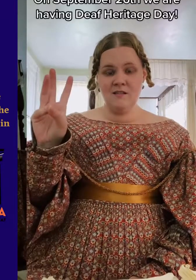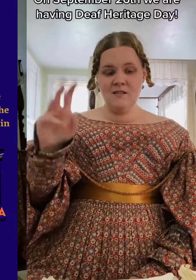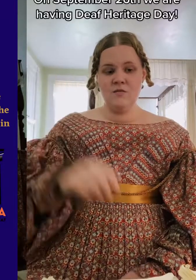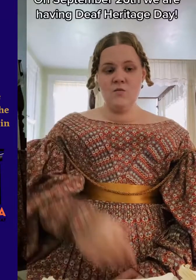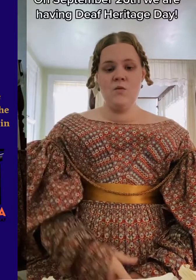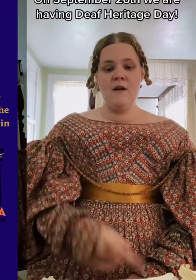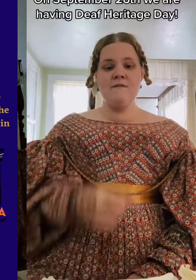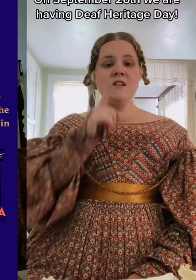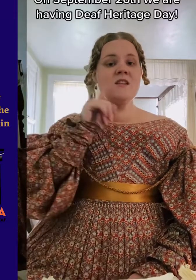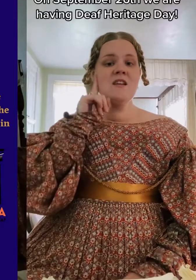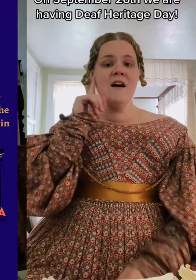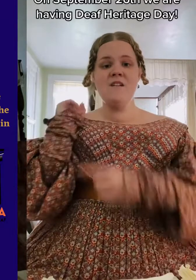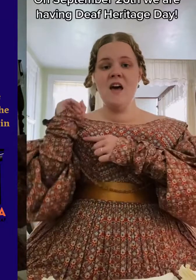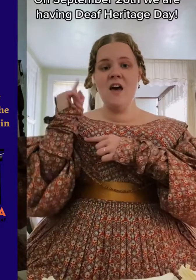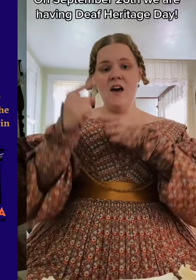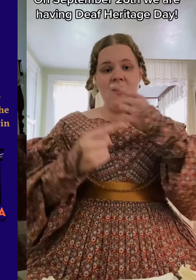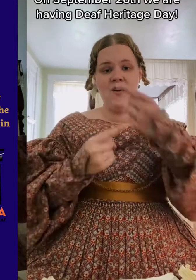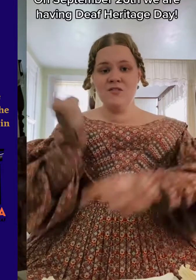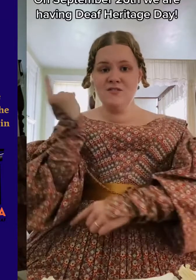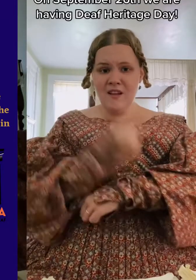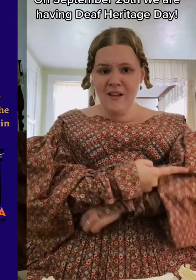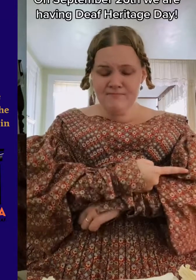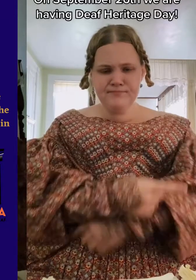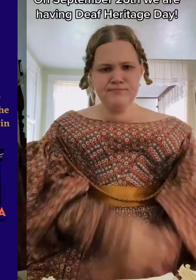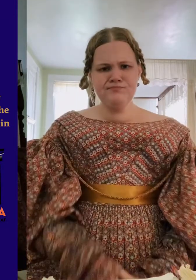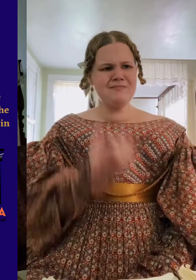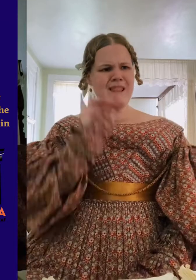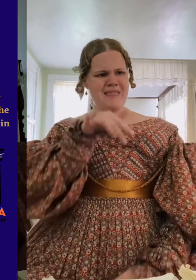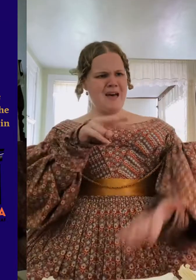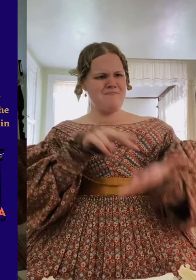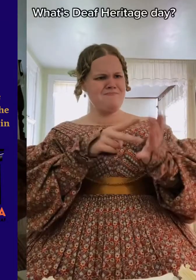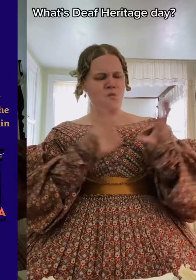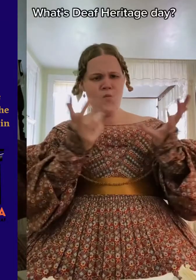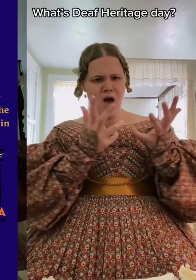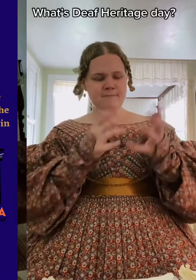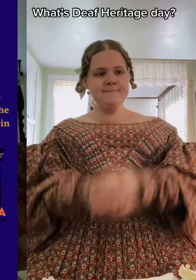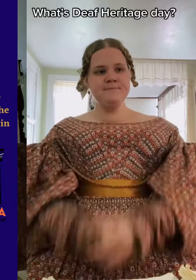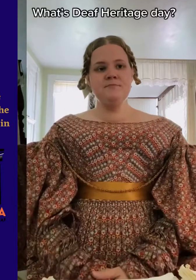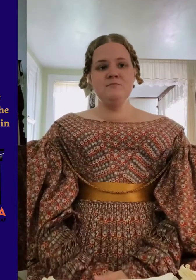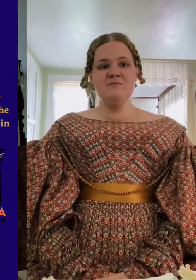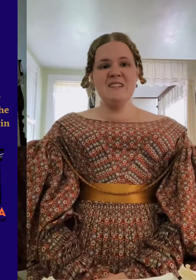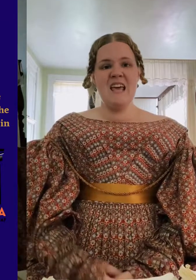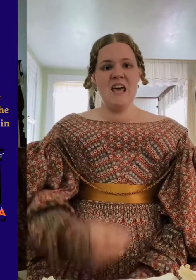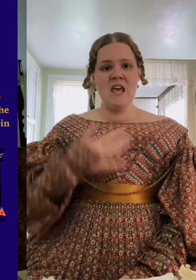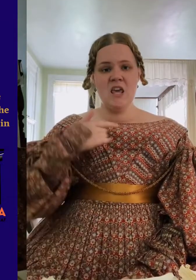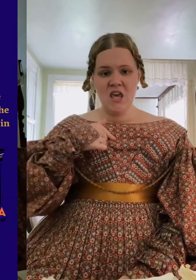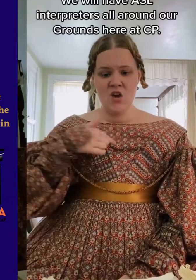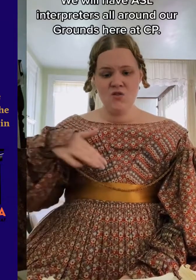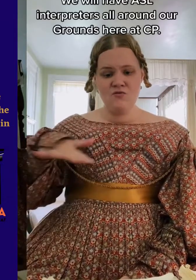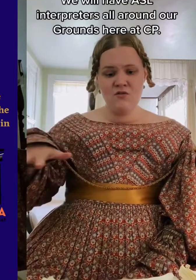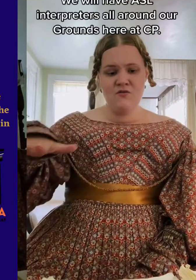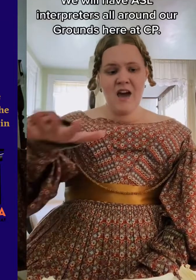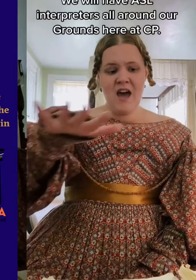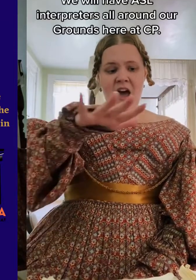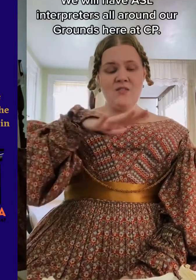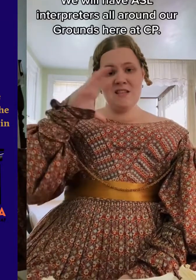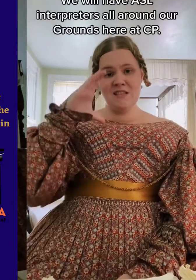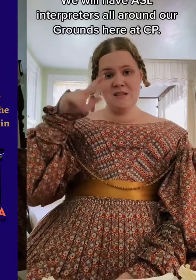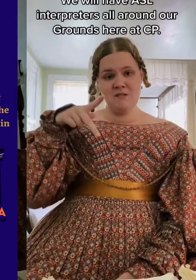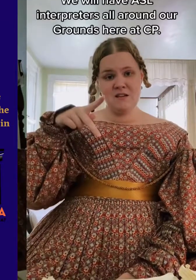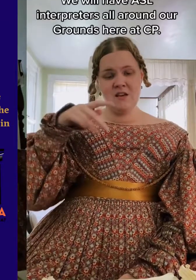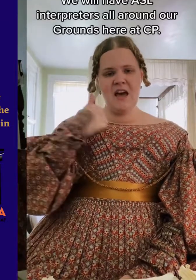On September 26th, we are having Deaf Heritage Day. What's Deaf Heritage Day? We will have